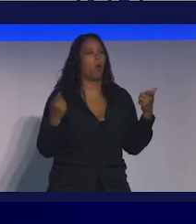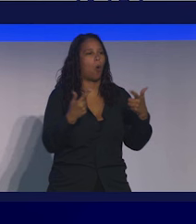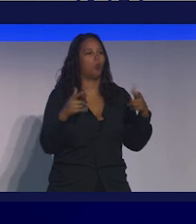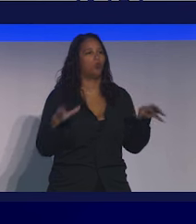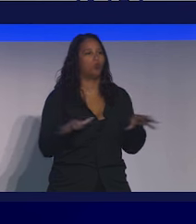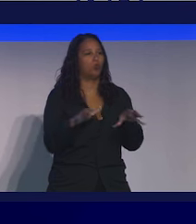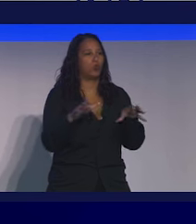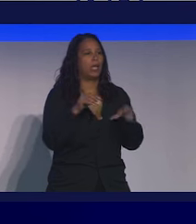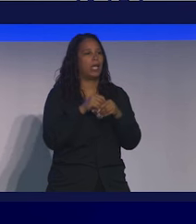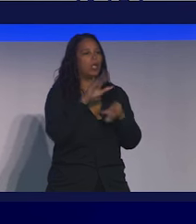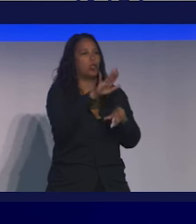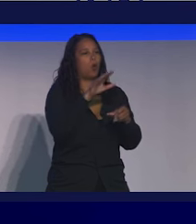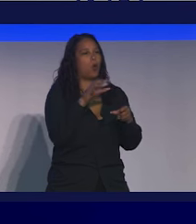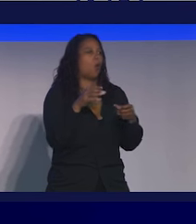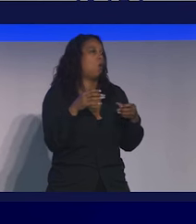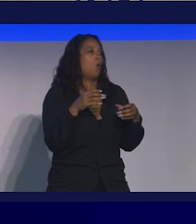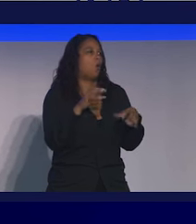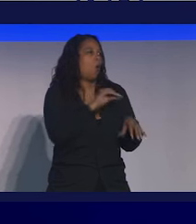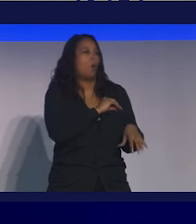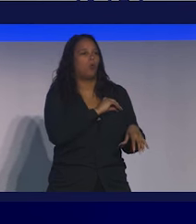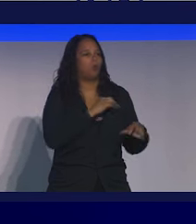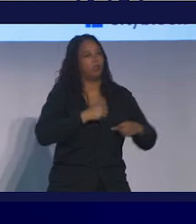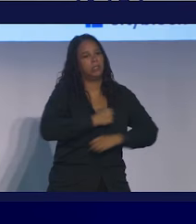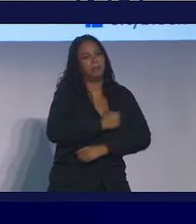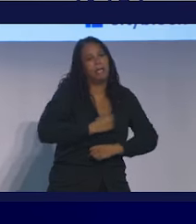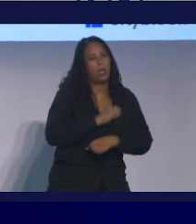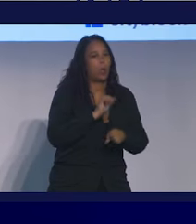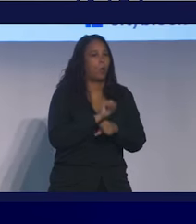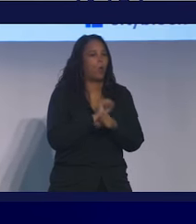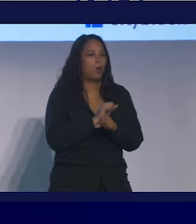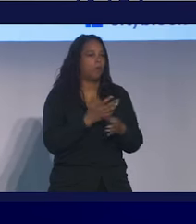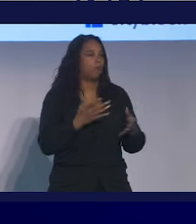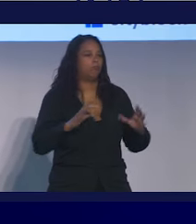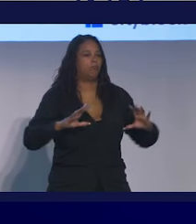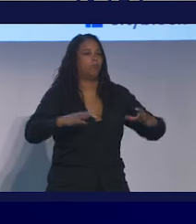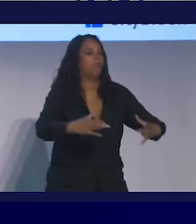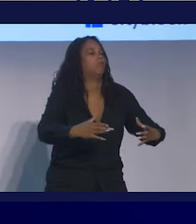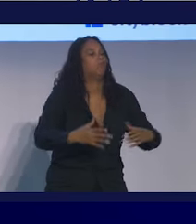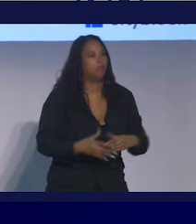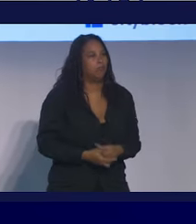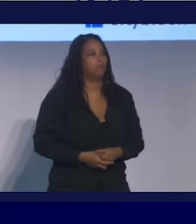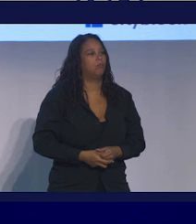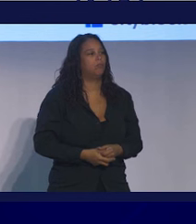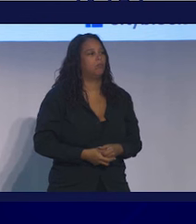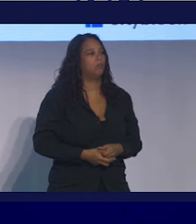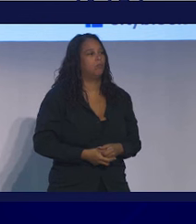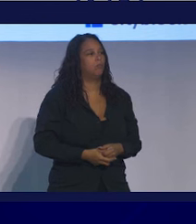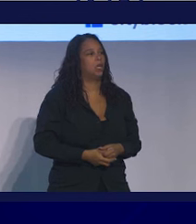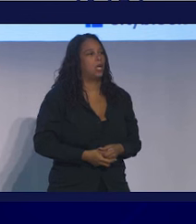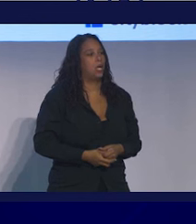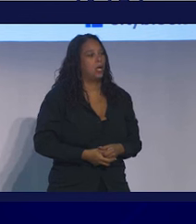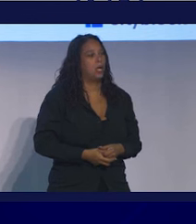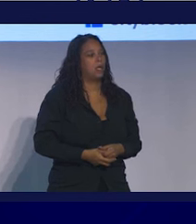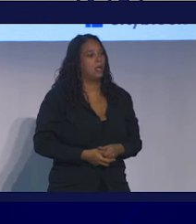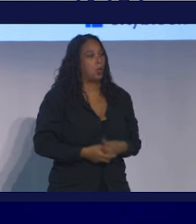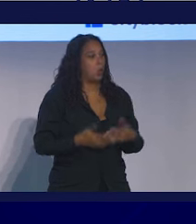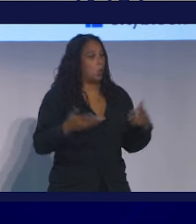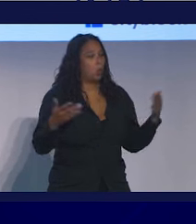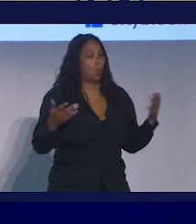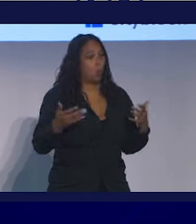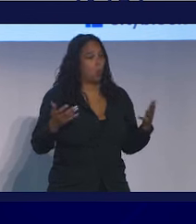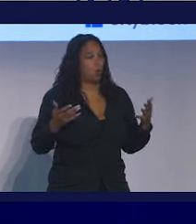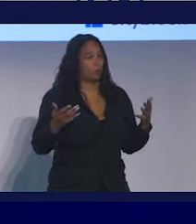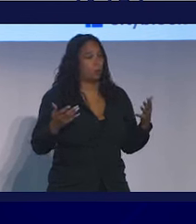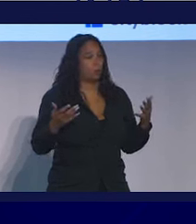do in your own domains and your own work and your systems? And the first thing that sort of precedes all of this is well, what are you